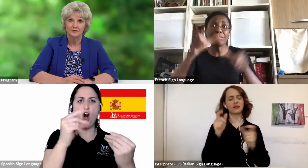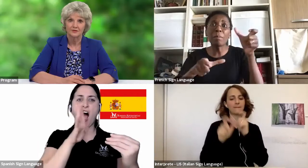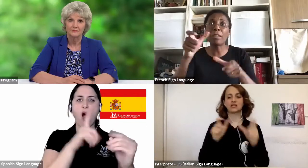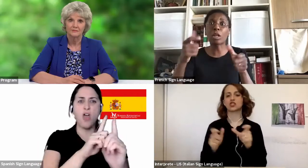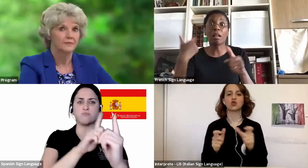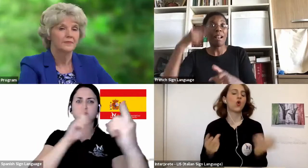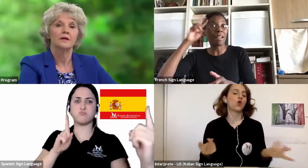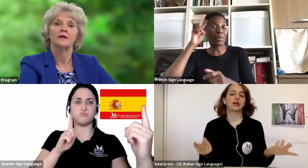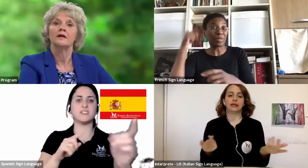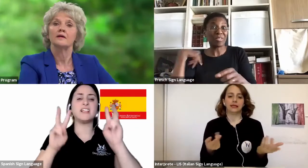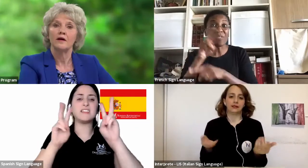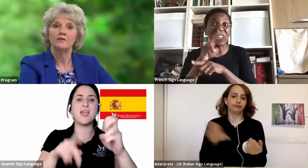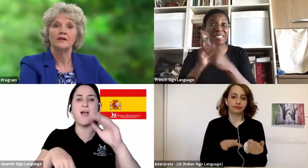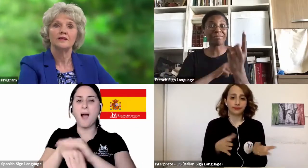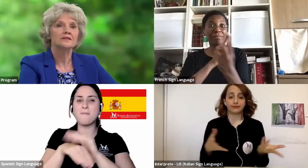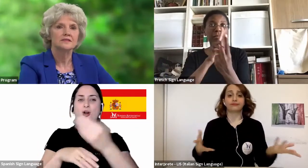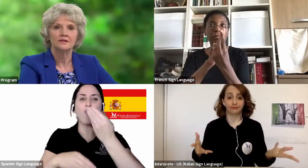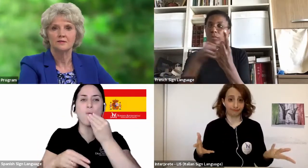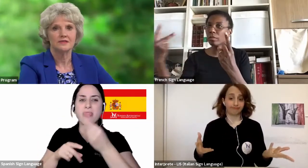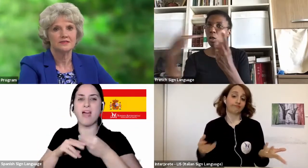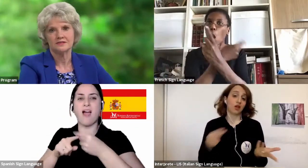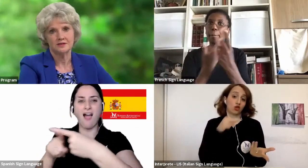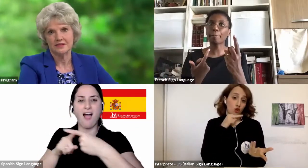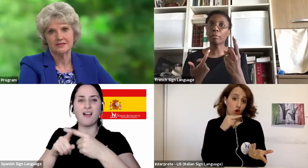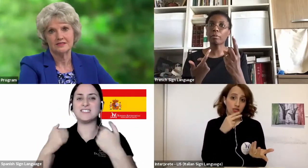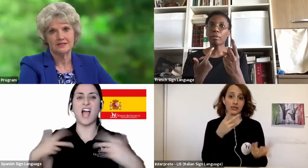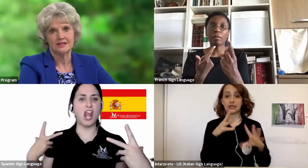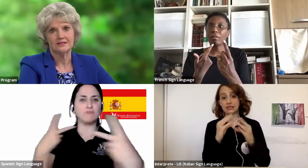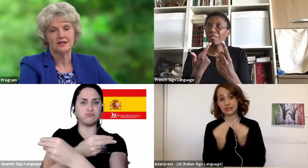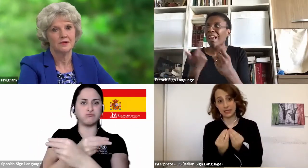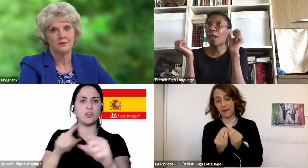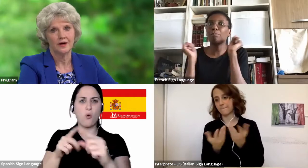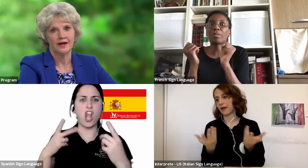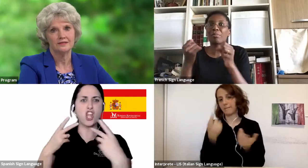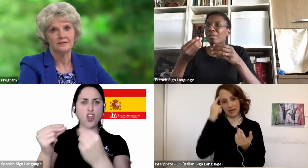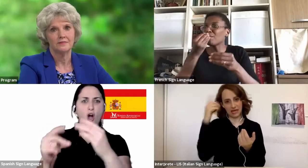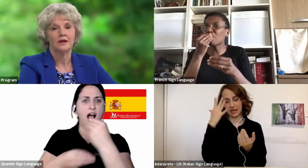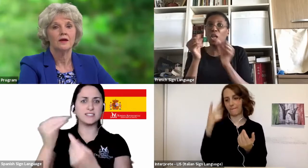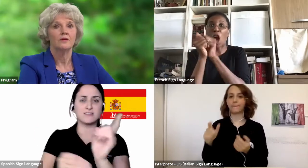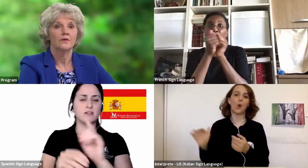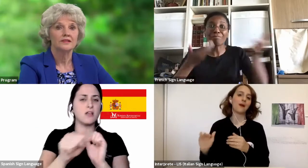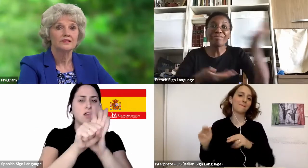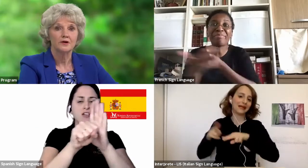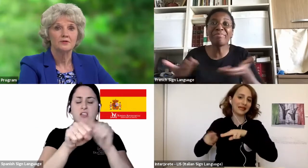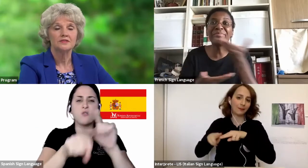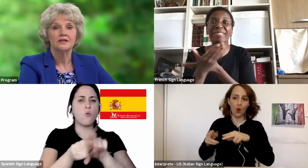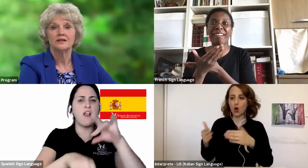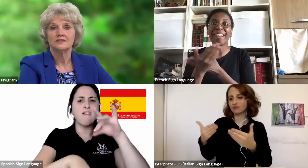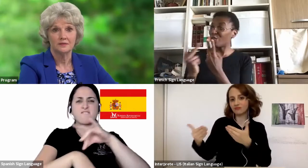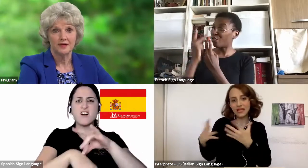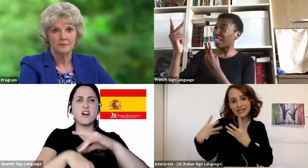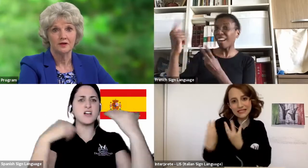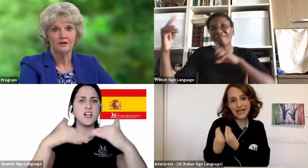neighbors. COVID is still a mysterious disease in many ways. When exposed,